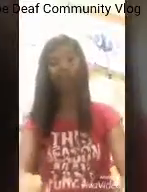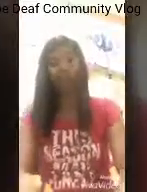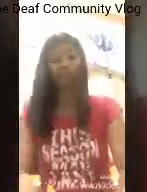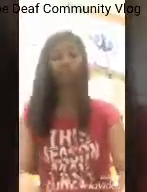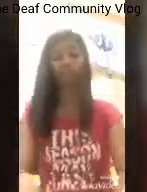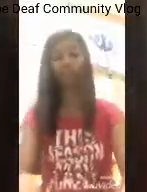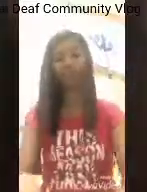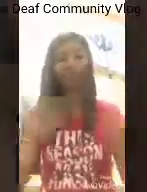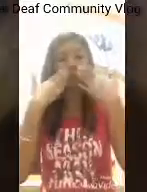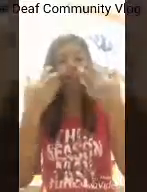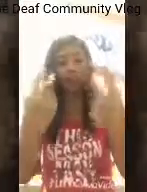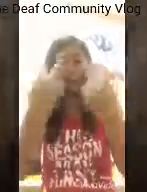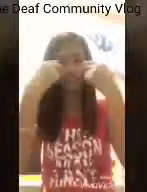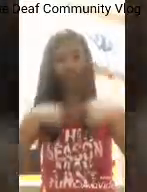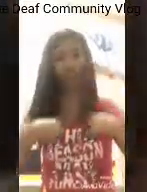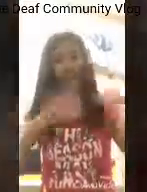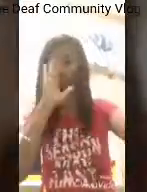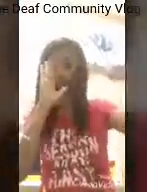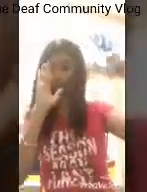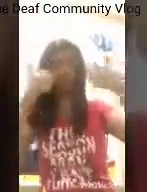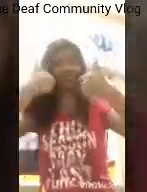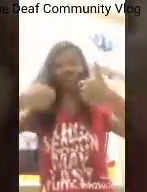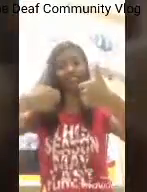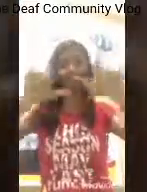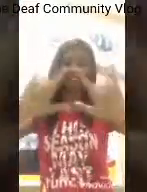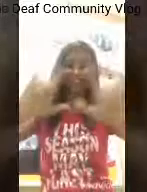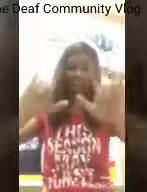Just It's so good to see you in next video.